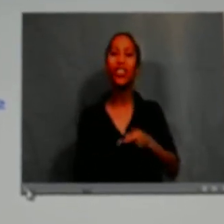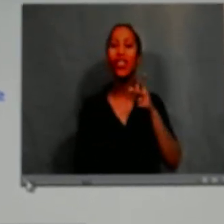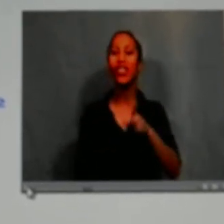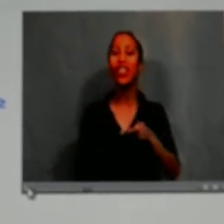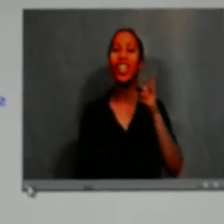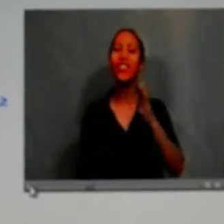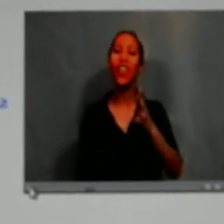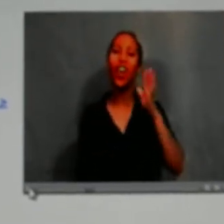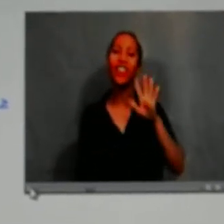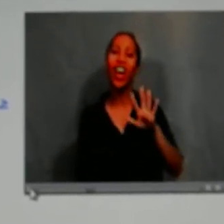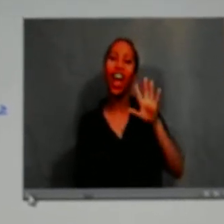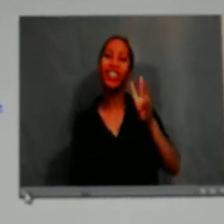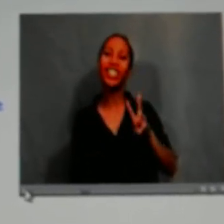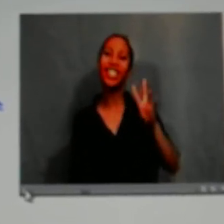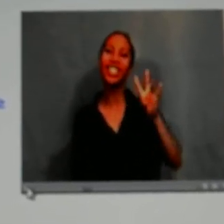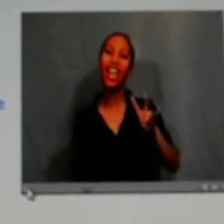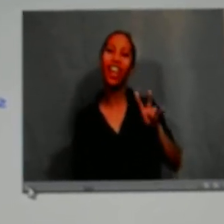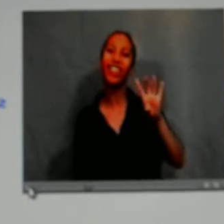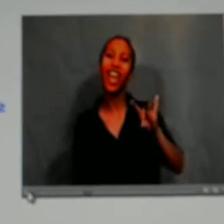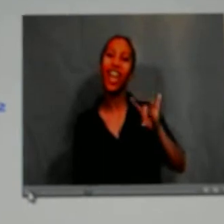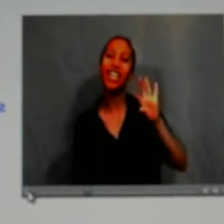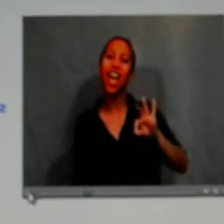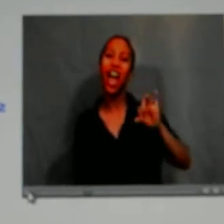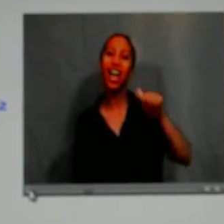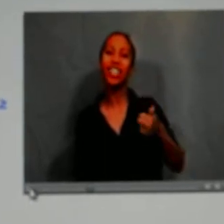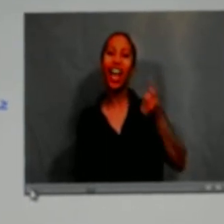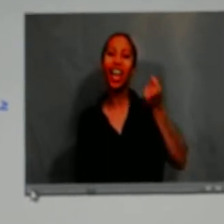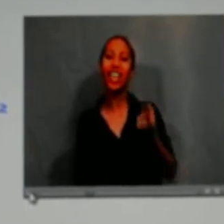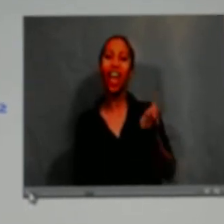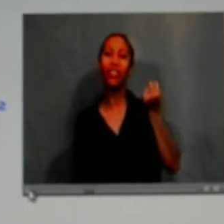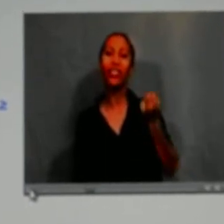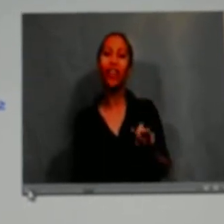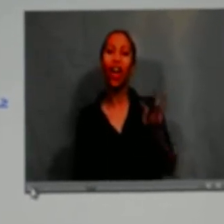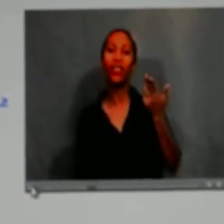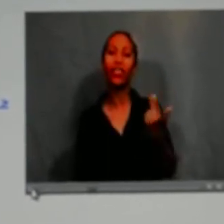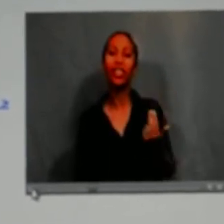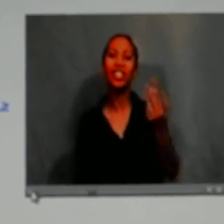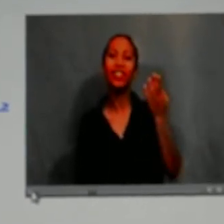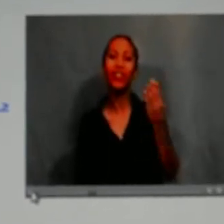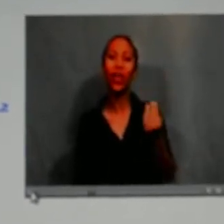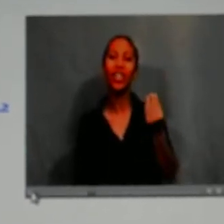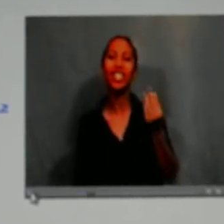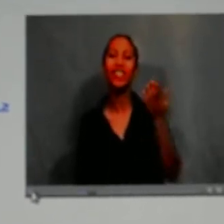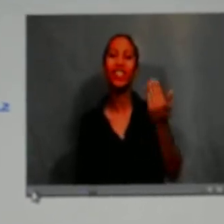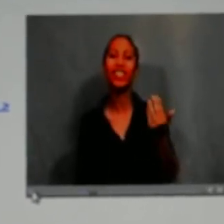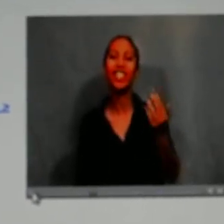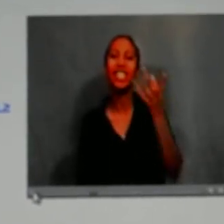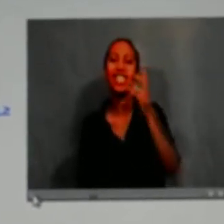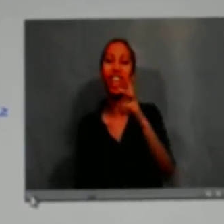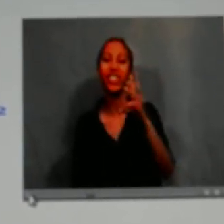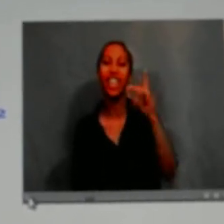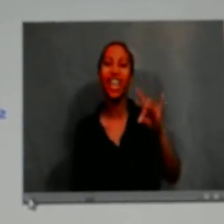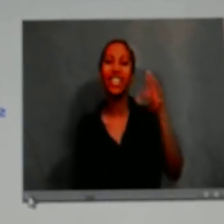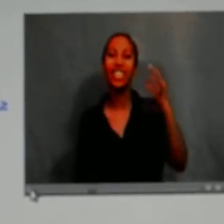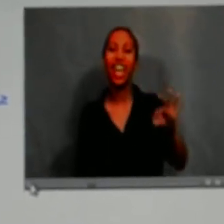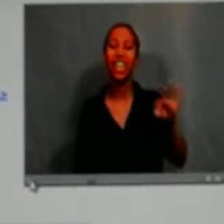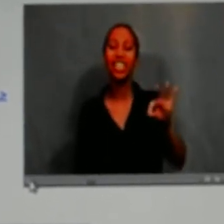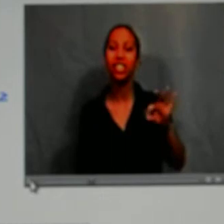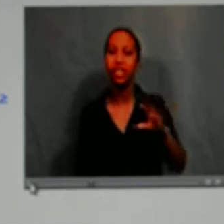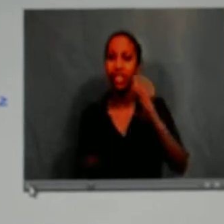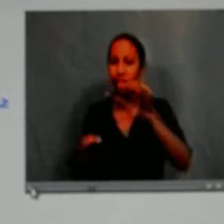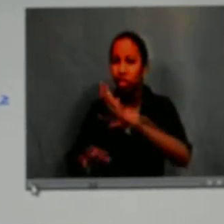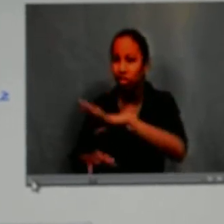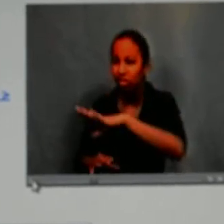So I thought, okay, I can do this. I can count. 1, 2, 3, 4, 5, 6, 7, 8, 9, 10, 11, 12, 13, 14, 15,